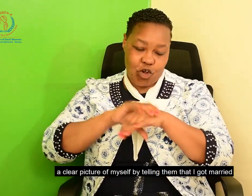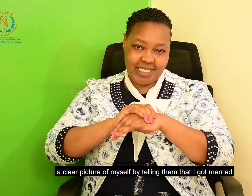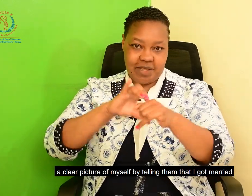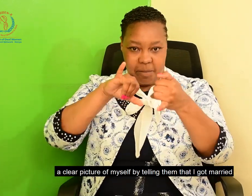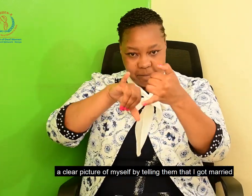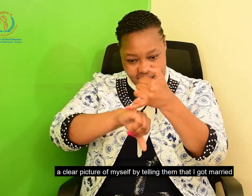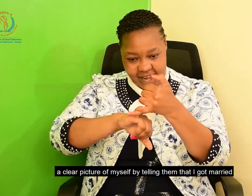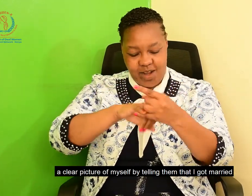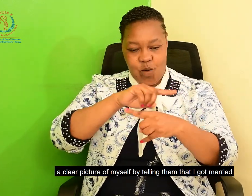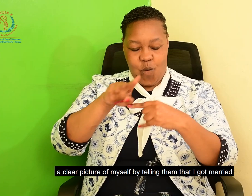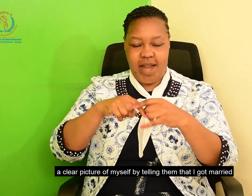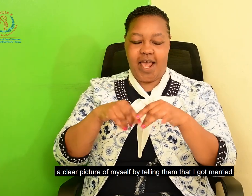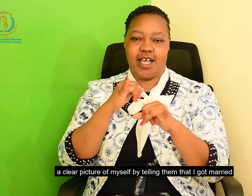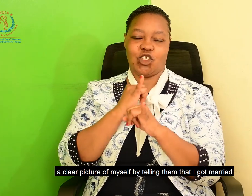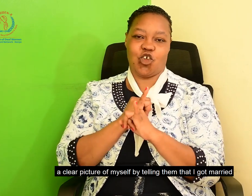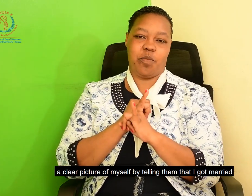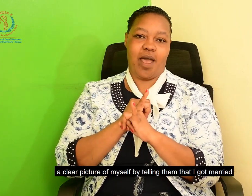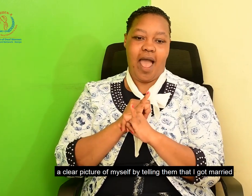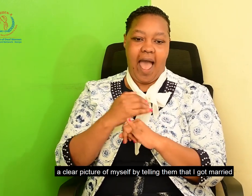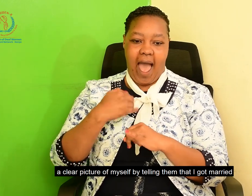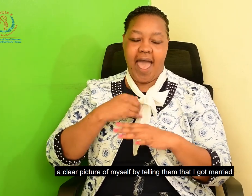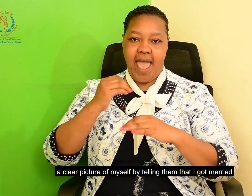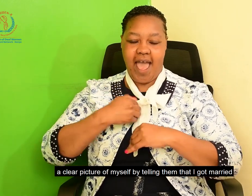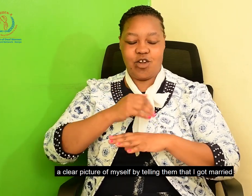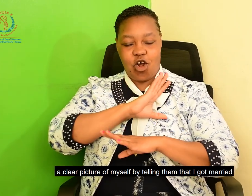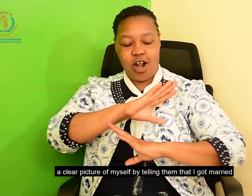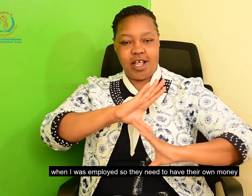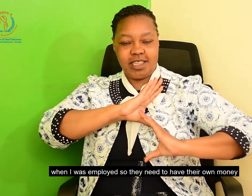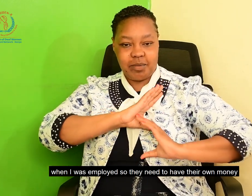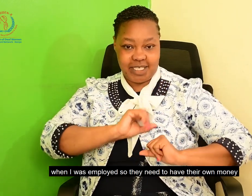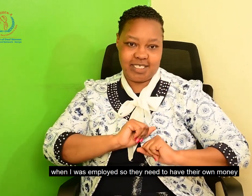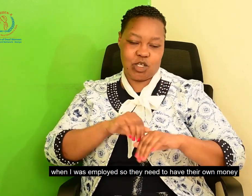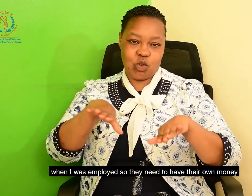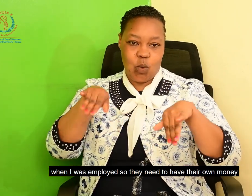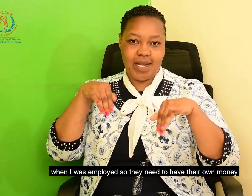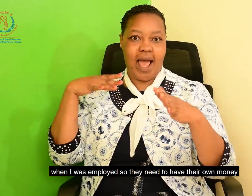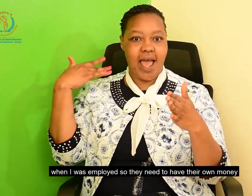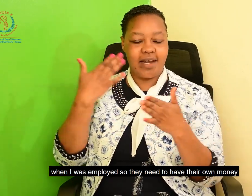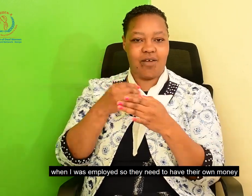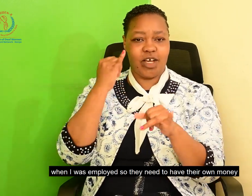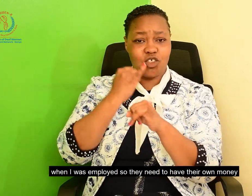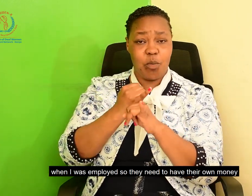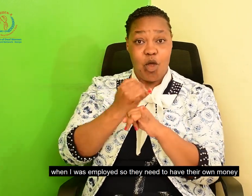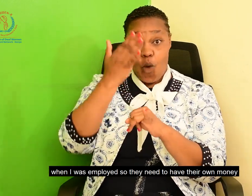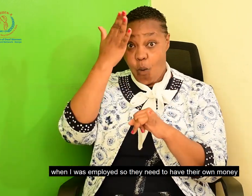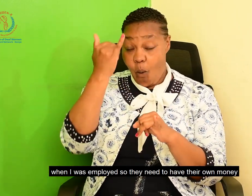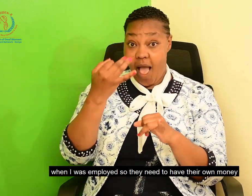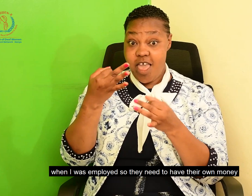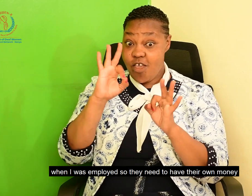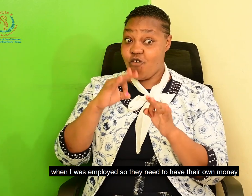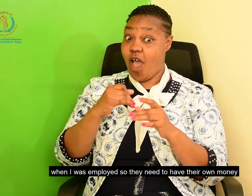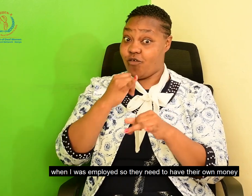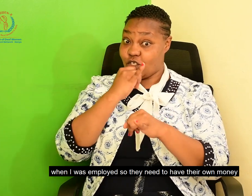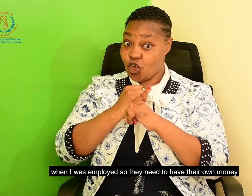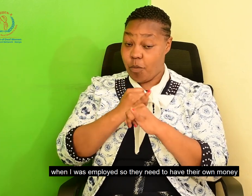picture of myself. And I tell them that I got married when I was employed, when I already had employment, had job, had